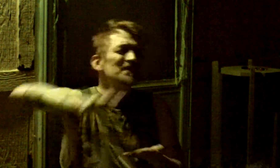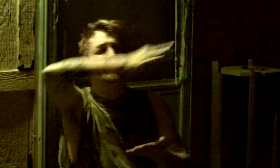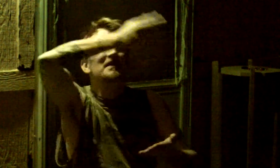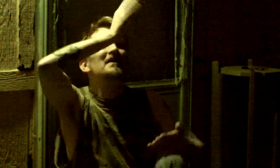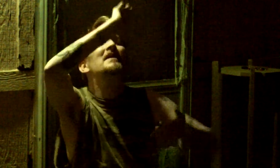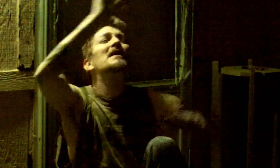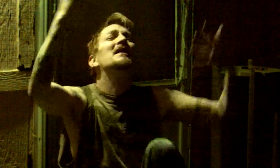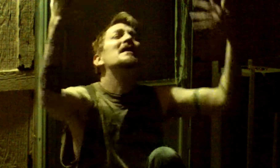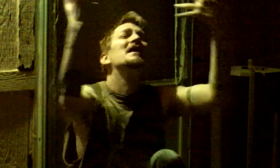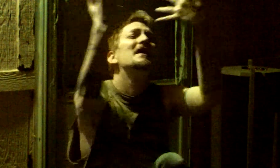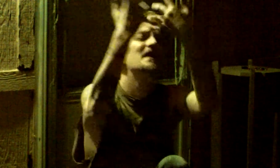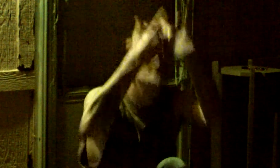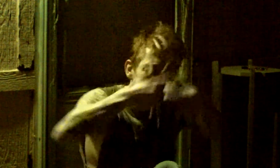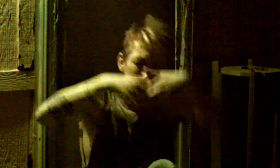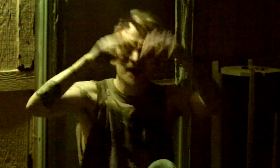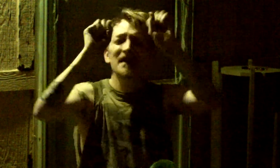find you. ...